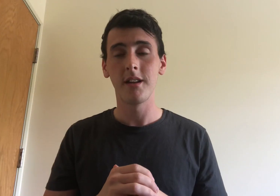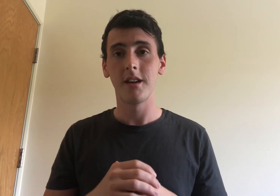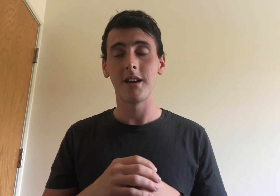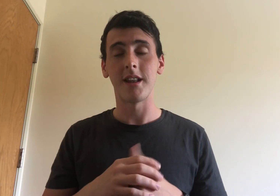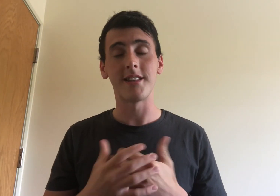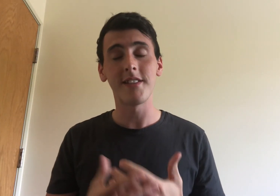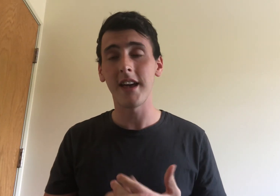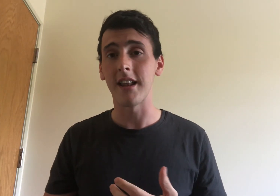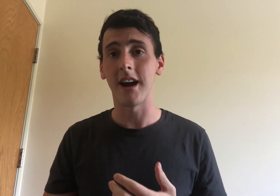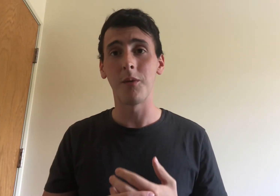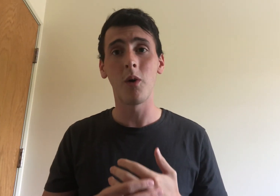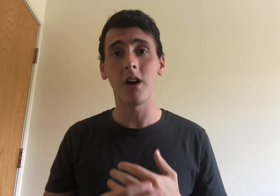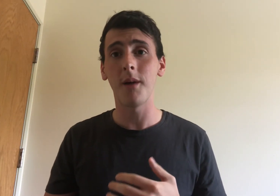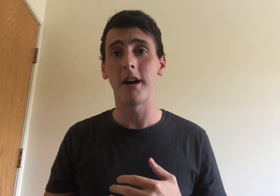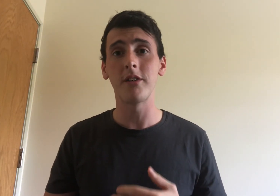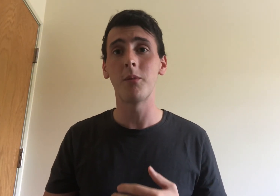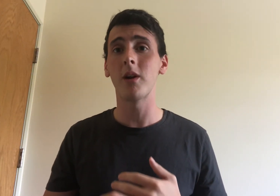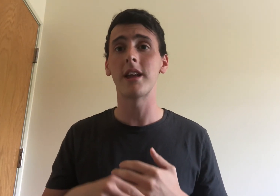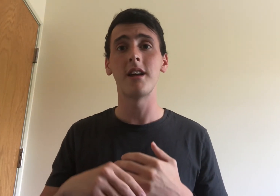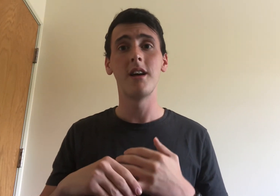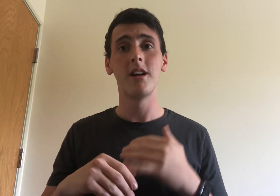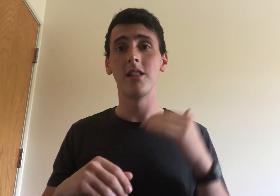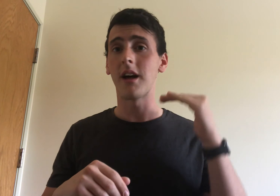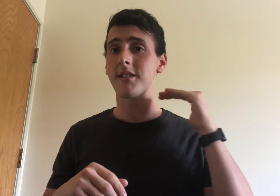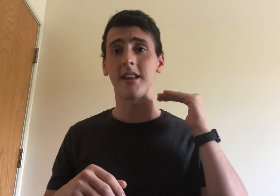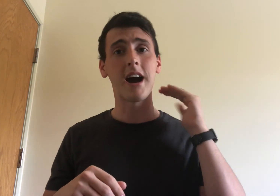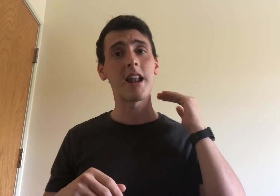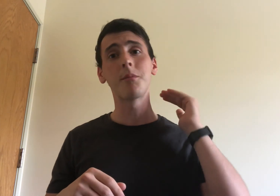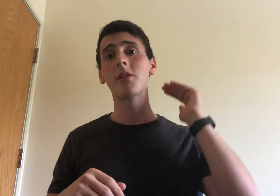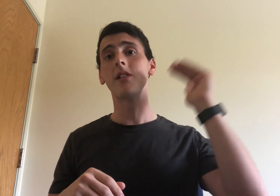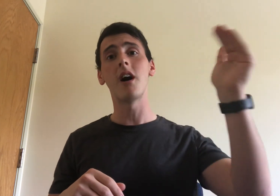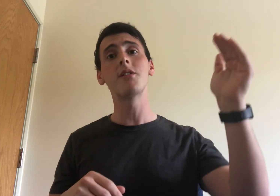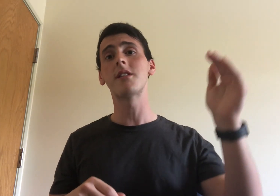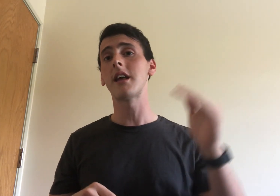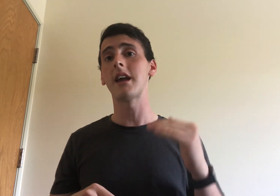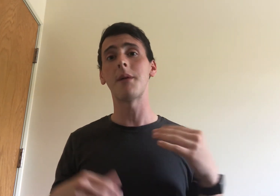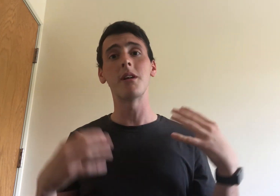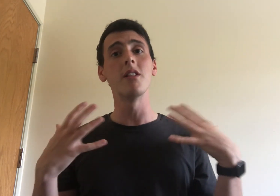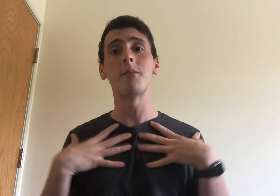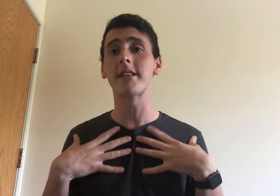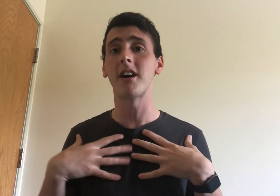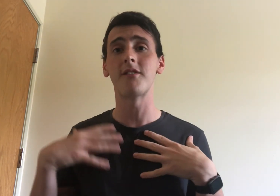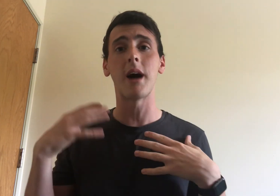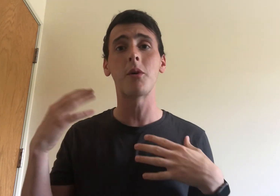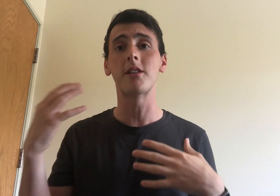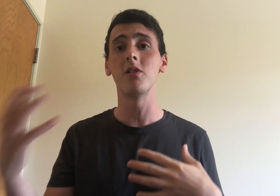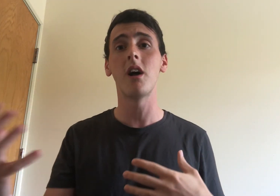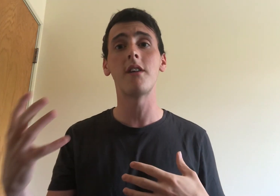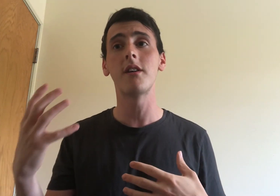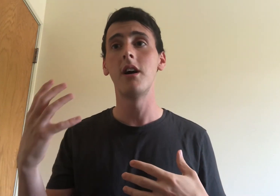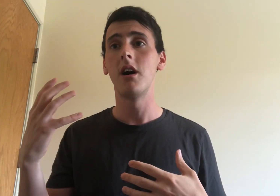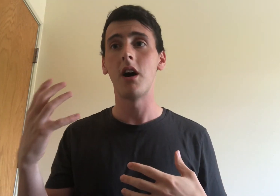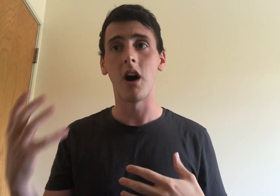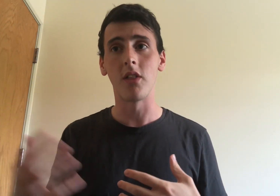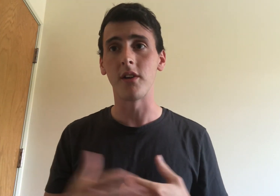And I did that. I woke up every morning. I said, God, I'm going to love you today. I'm going to love myself, and I'm going to love others.